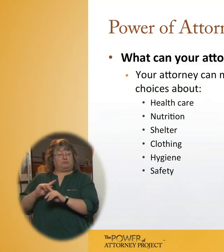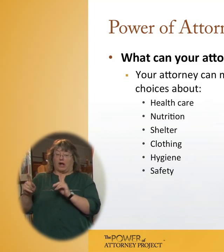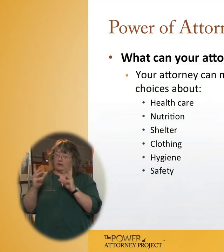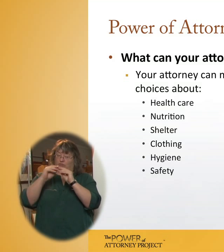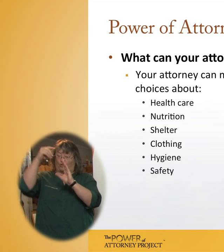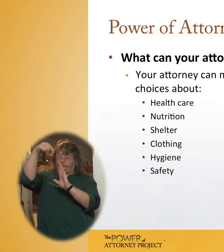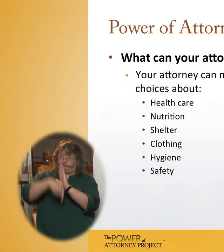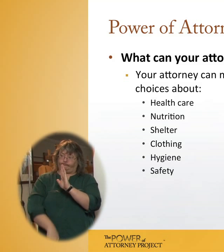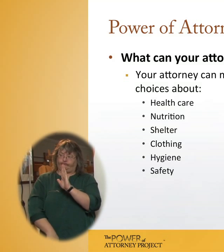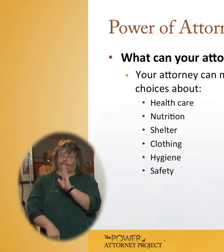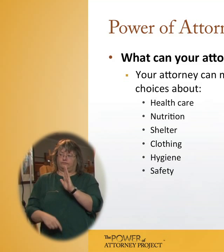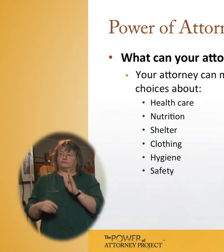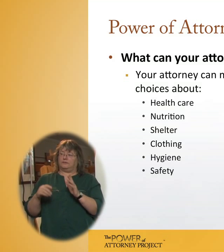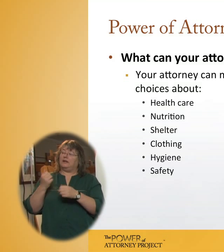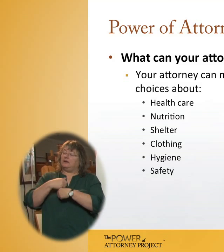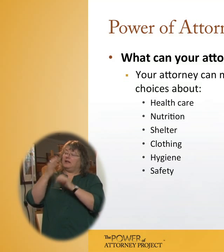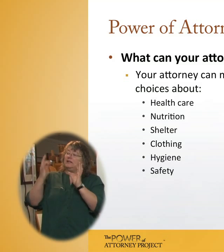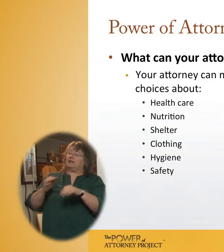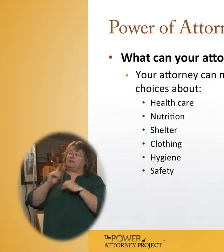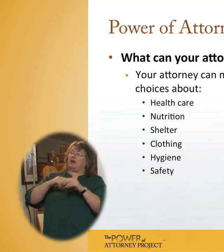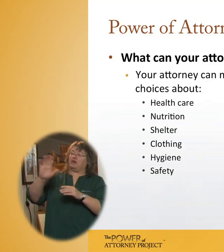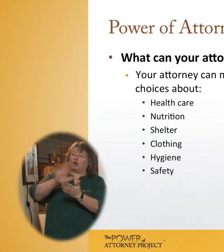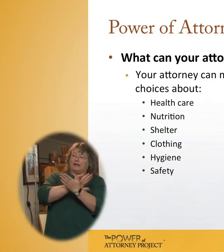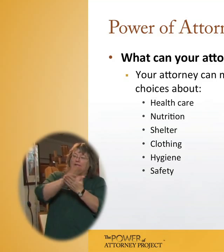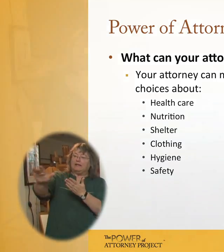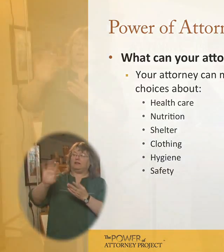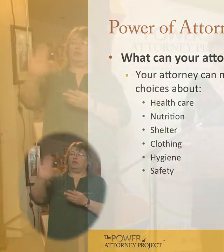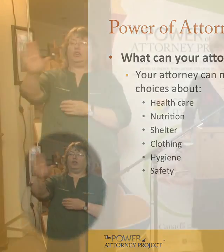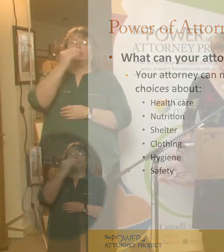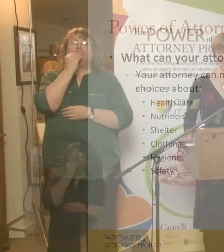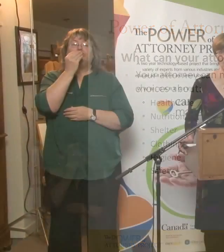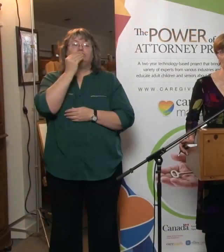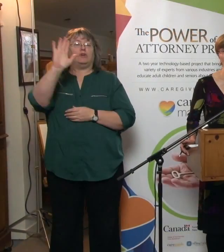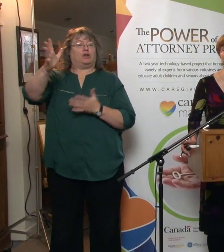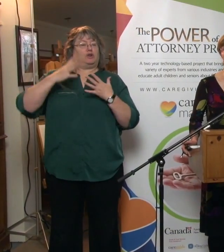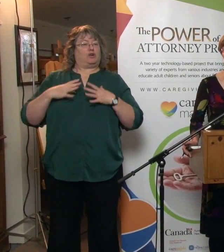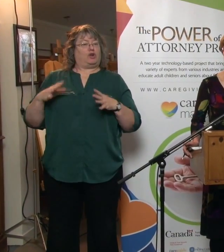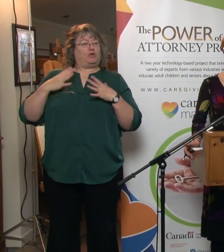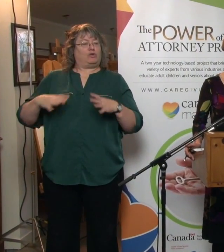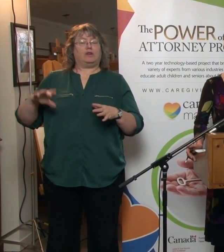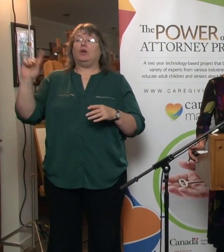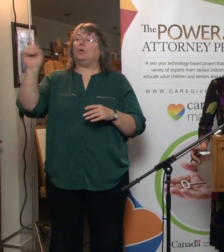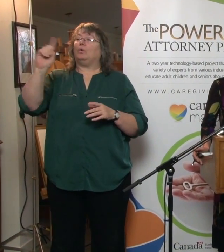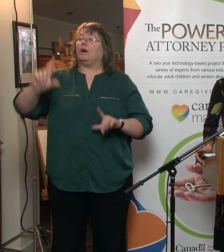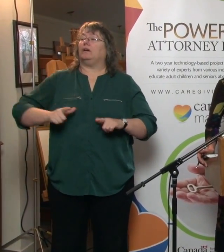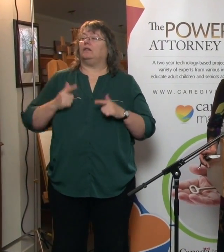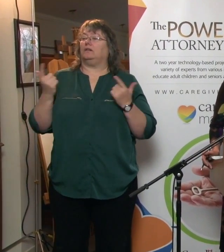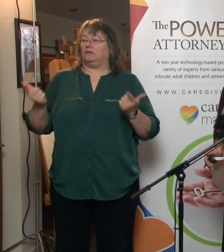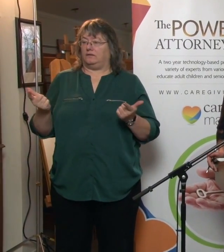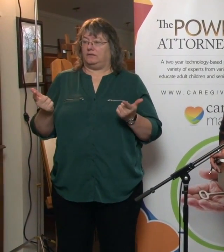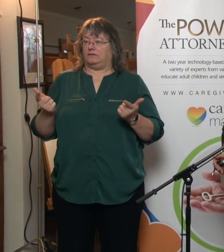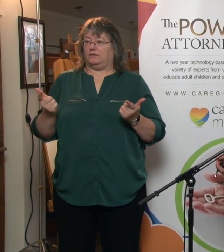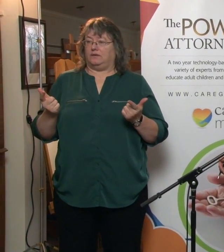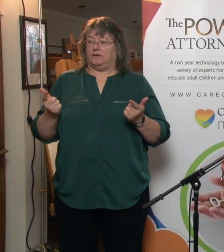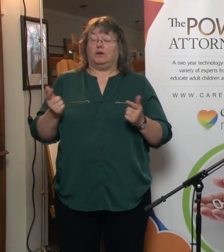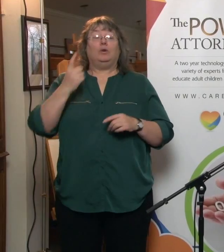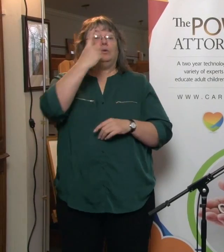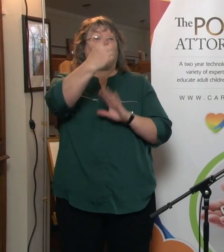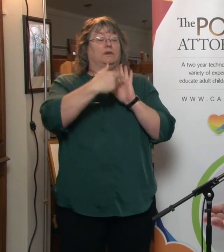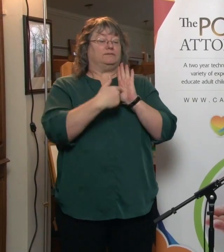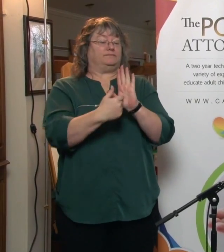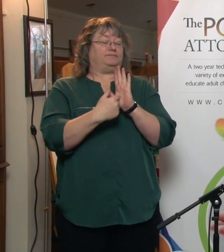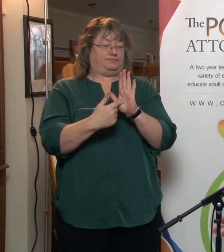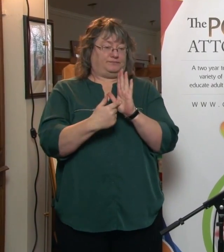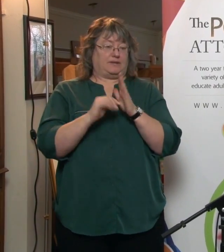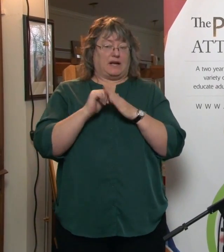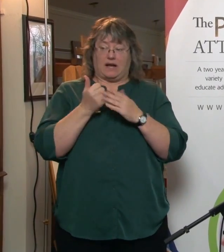It's making decisions about your hygiene, your nutrition, your clothing, where you're going to live. So a good example of